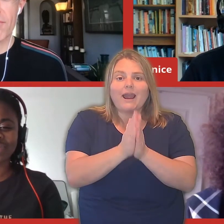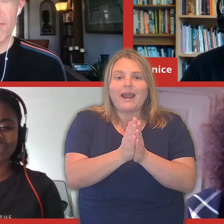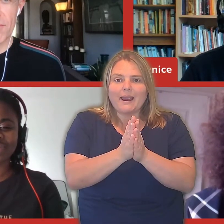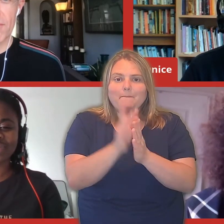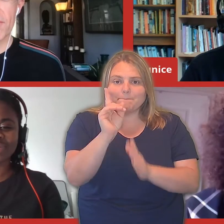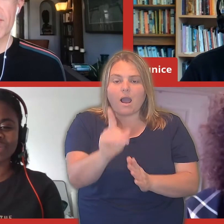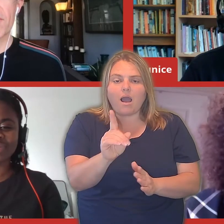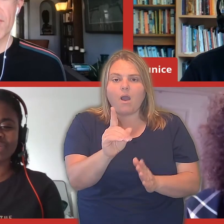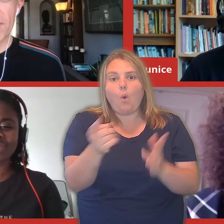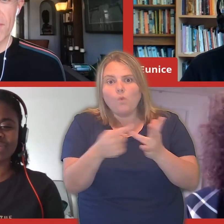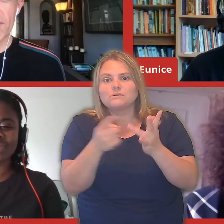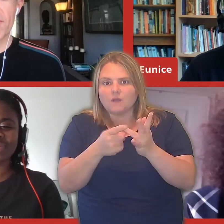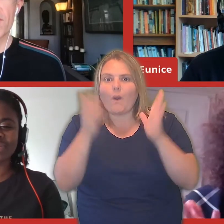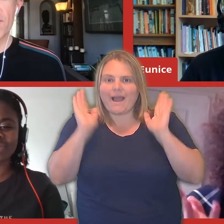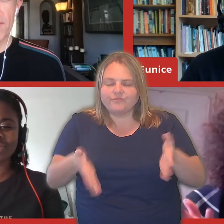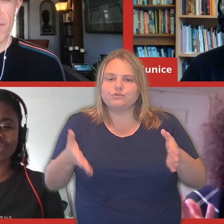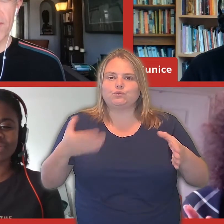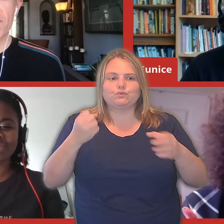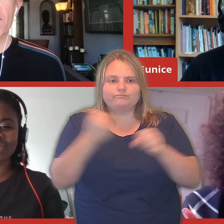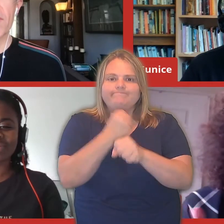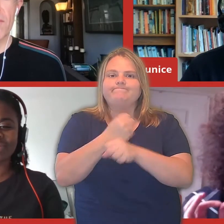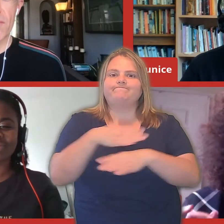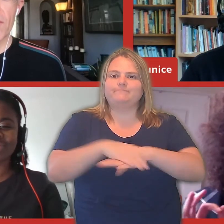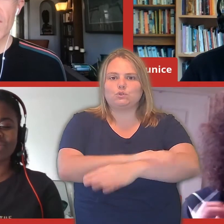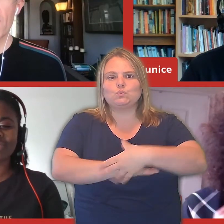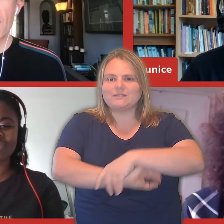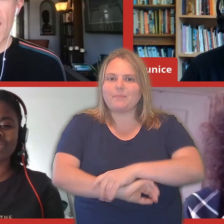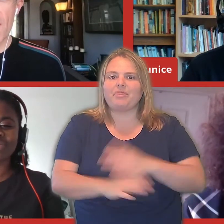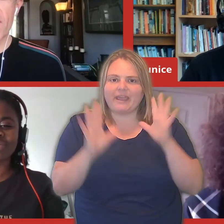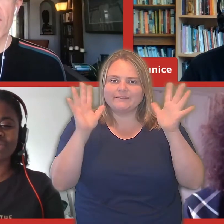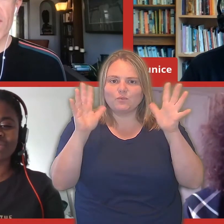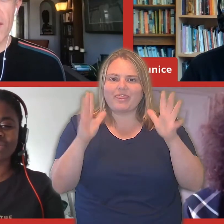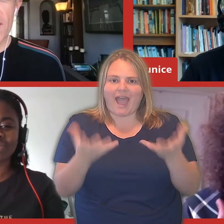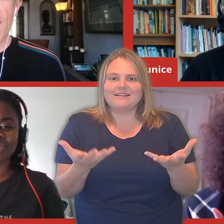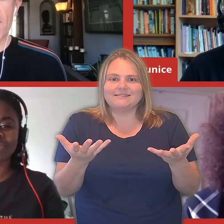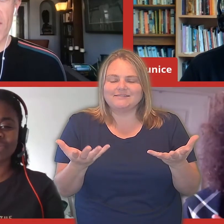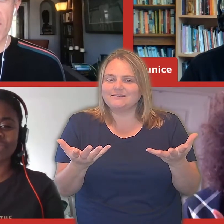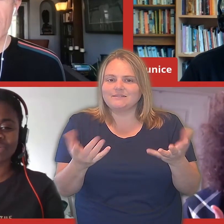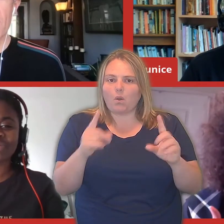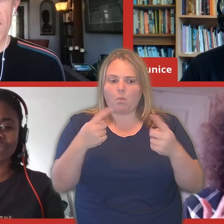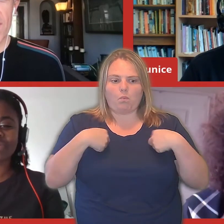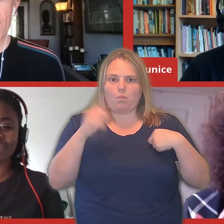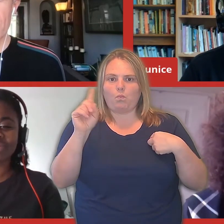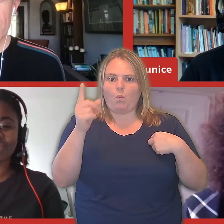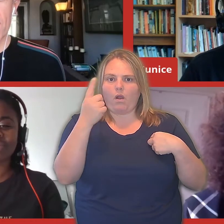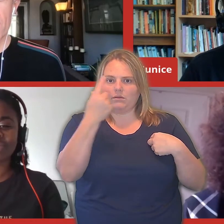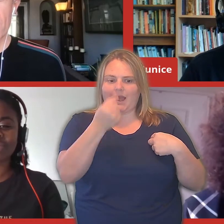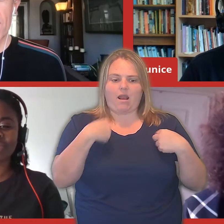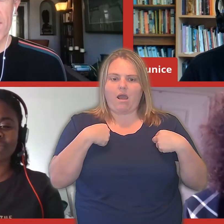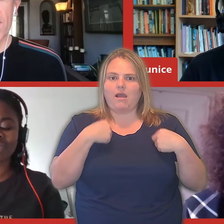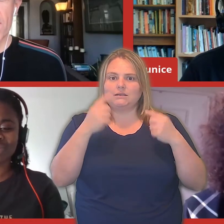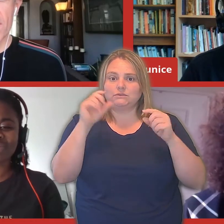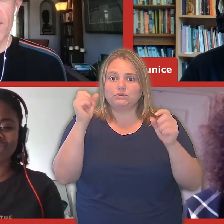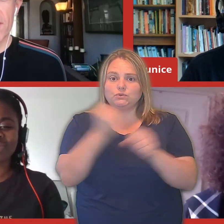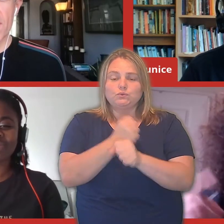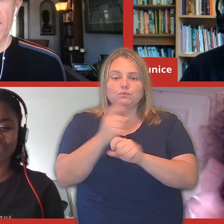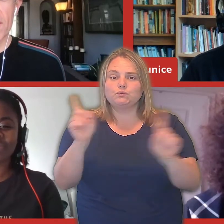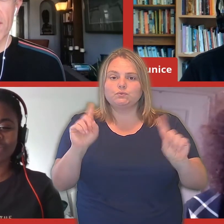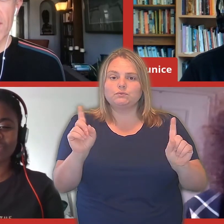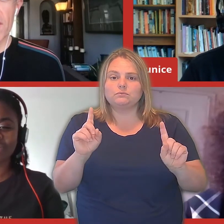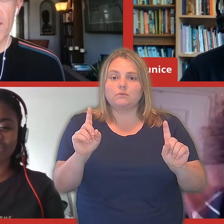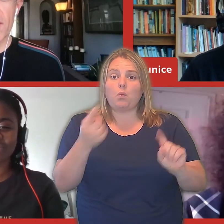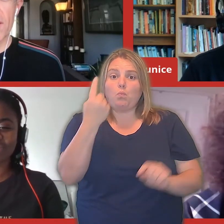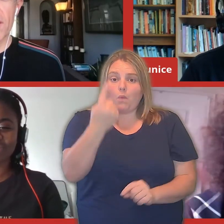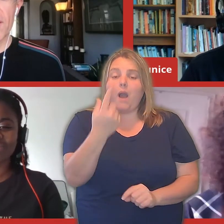to do something. I've got to do something with my hands. And what can I do? Because one person can fundamentally change the world.